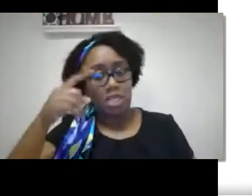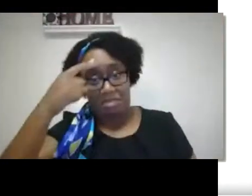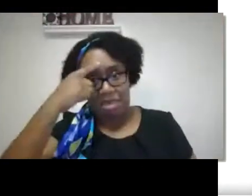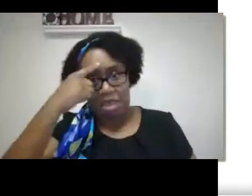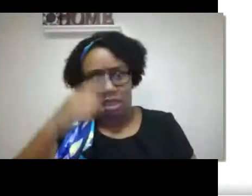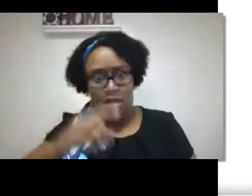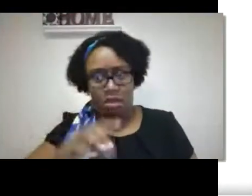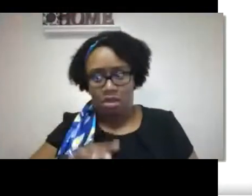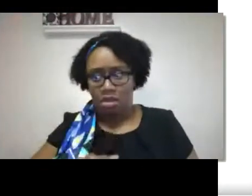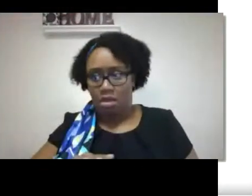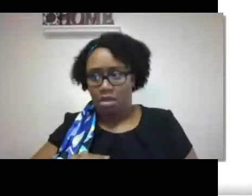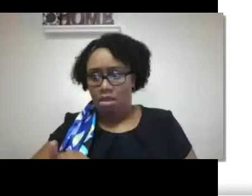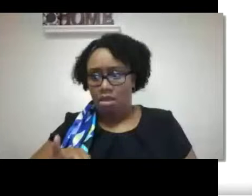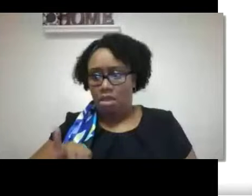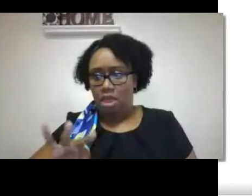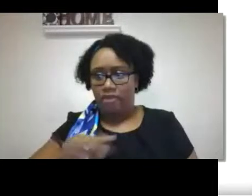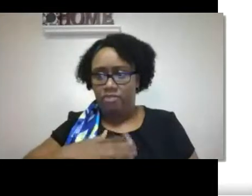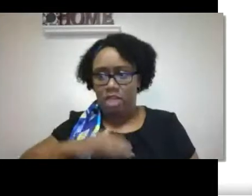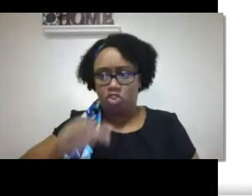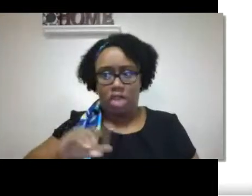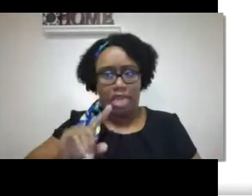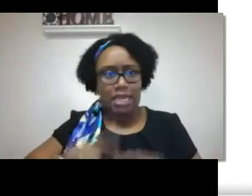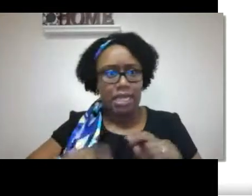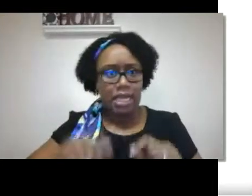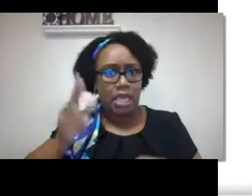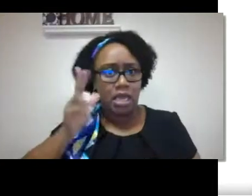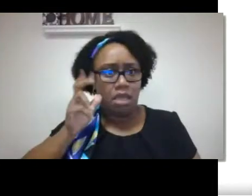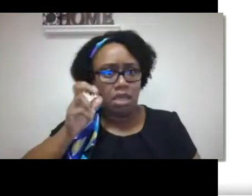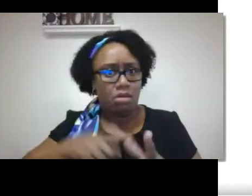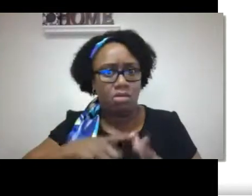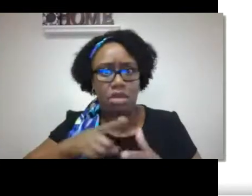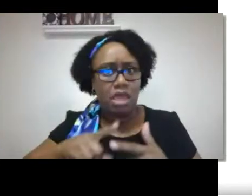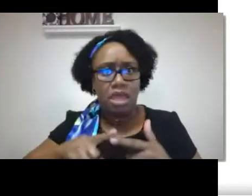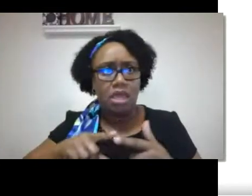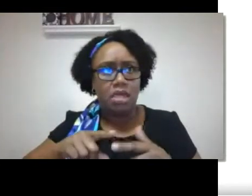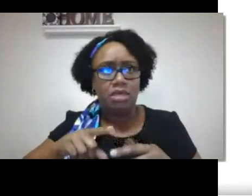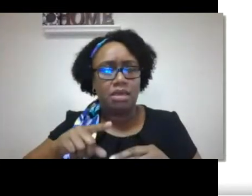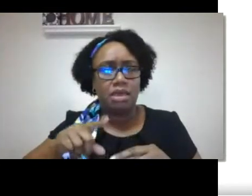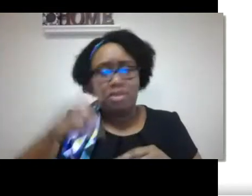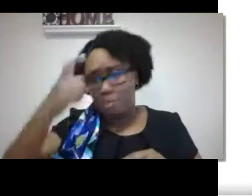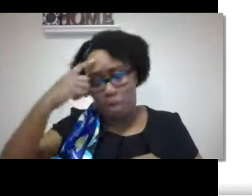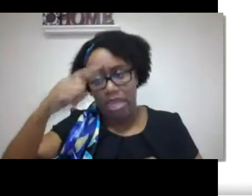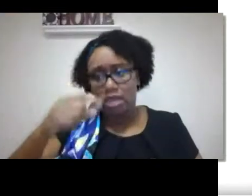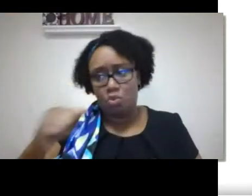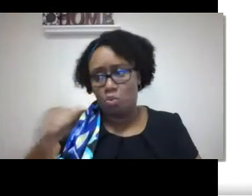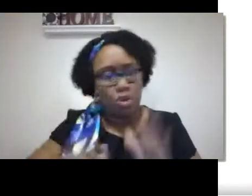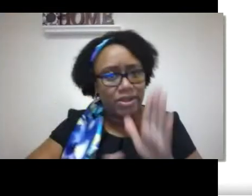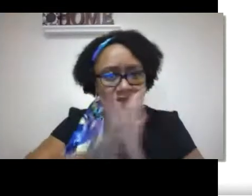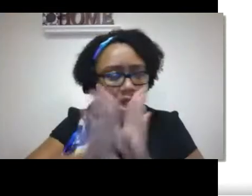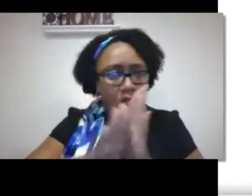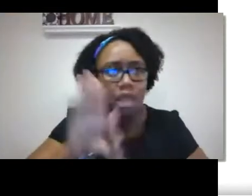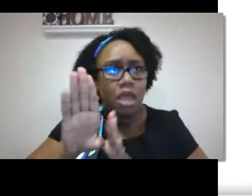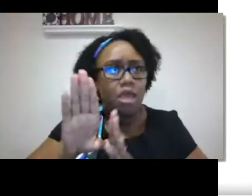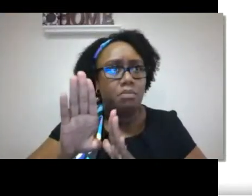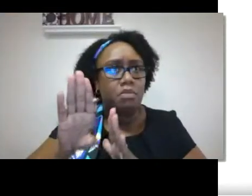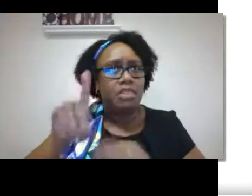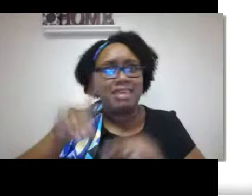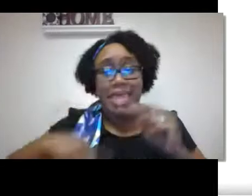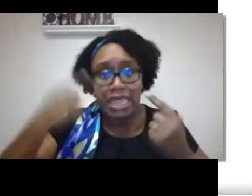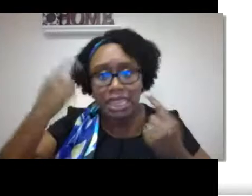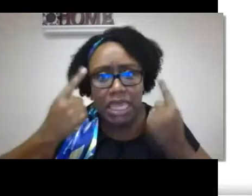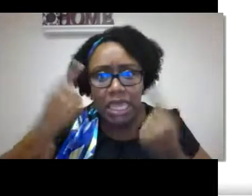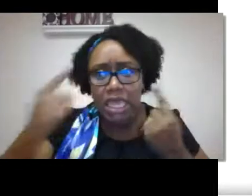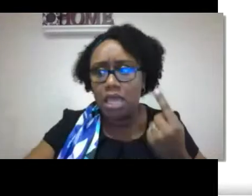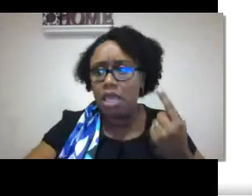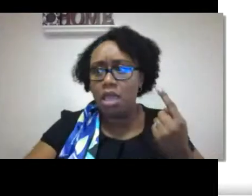That is dangerous. Because it can scare parents. It can terrify their parents and